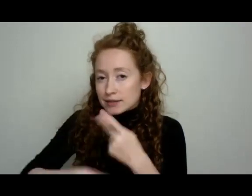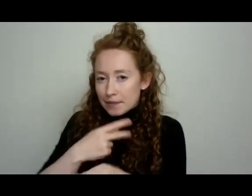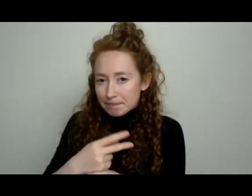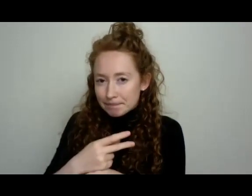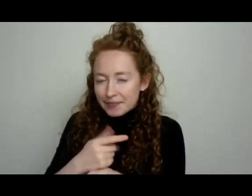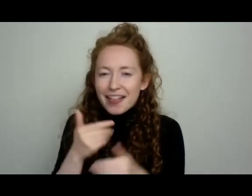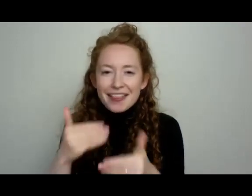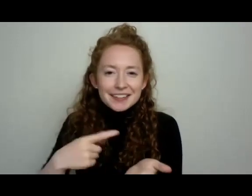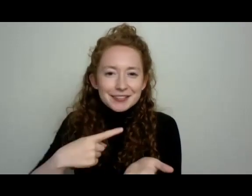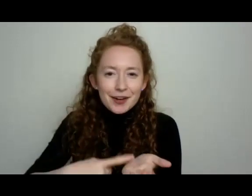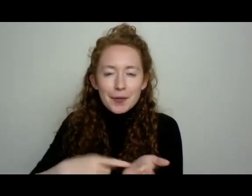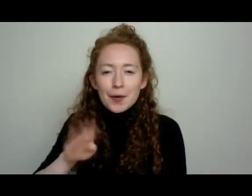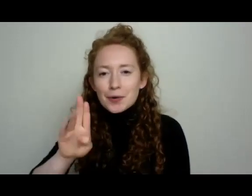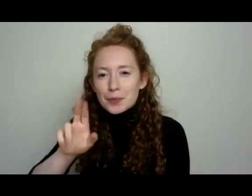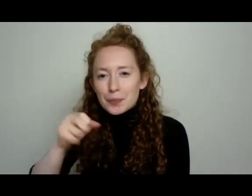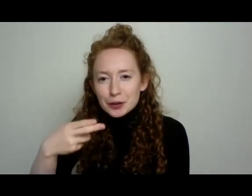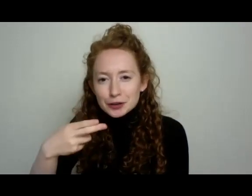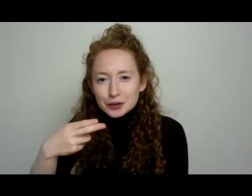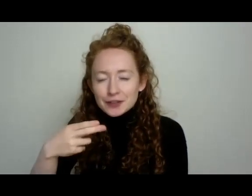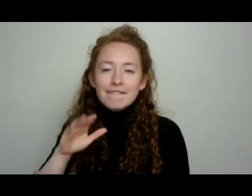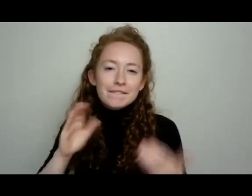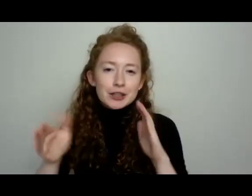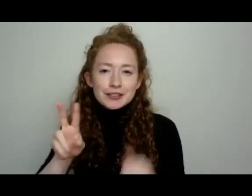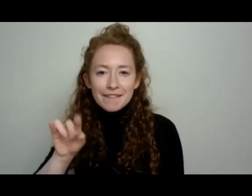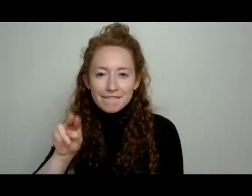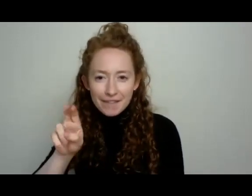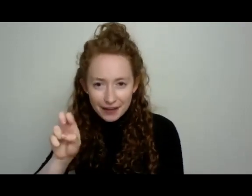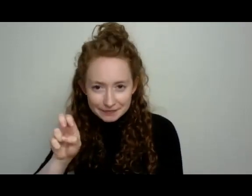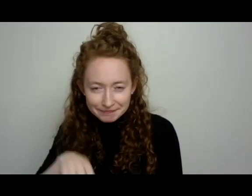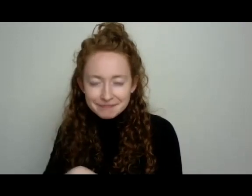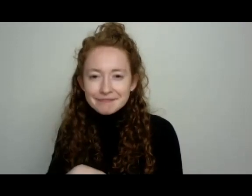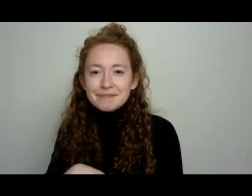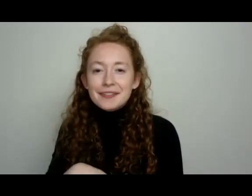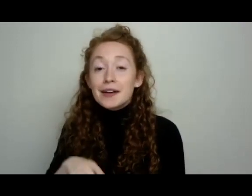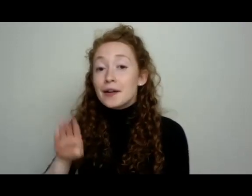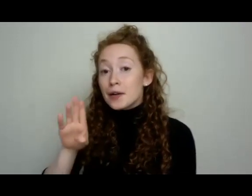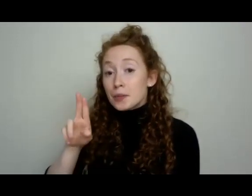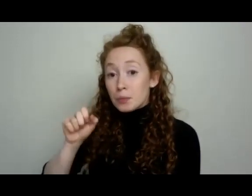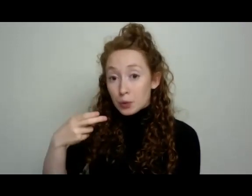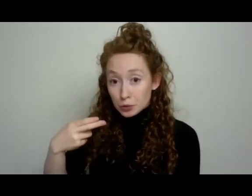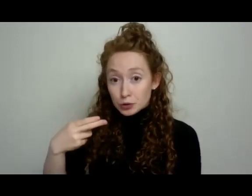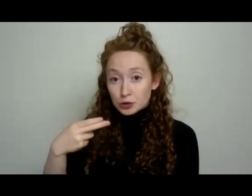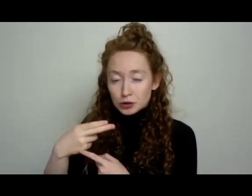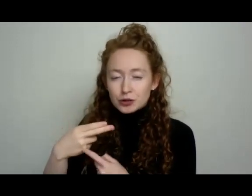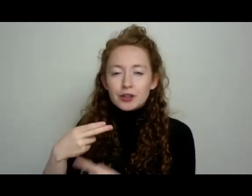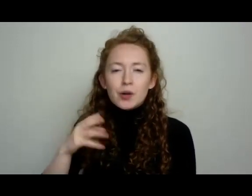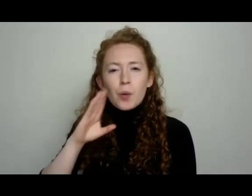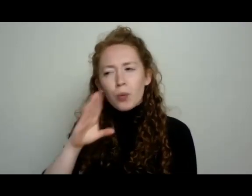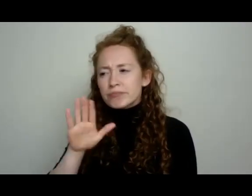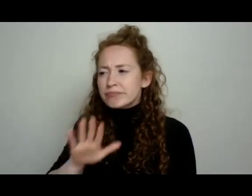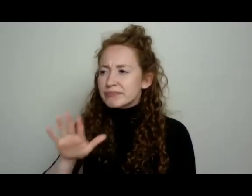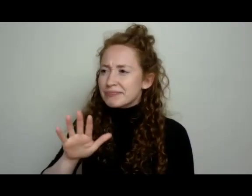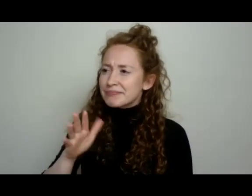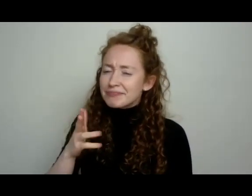talk about bush versus vine. So a bush cucumber, their vines will only be two, two and a half,